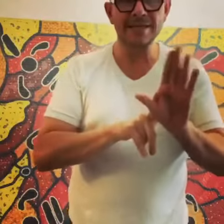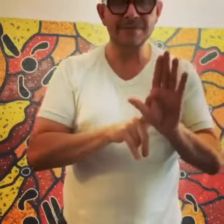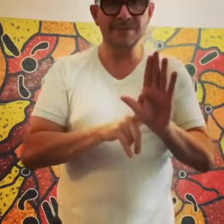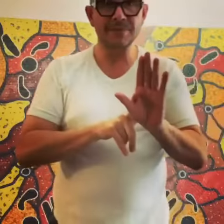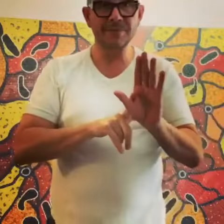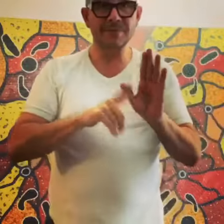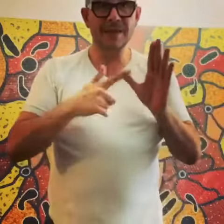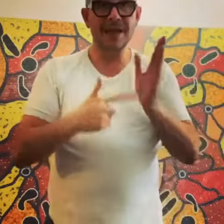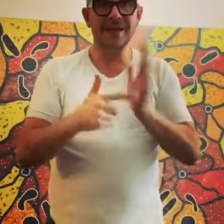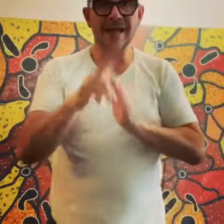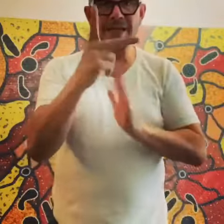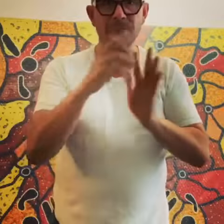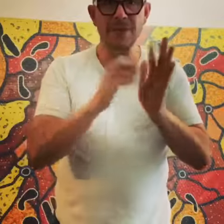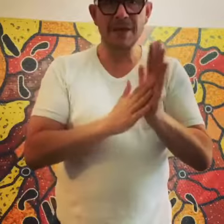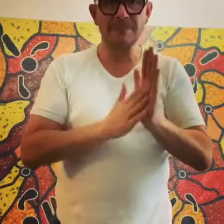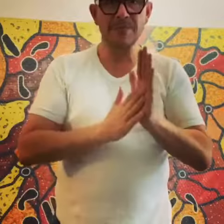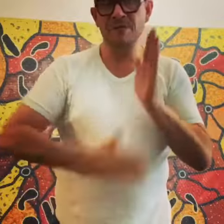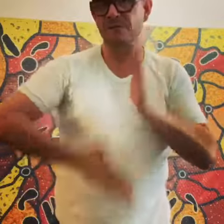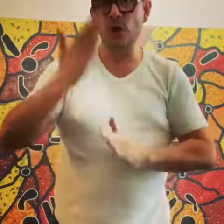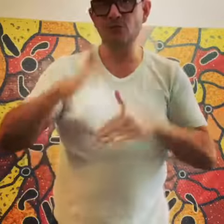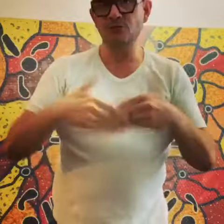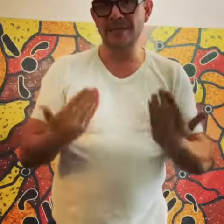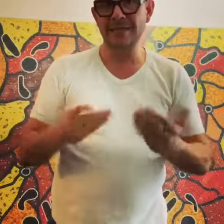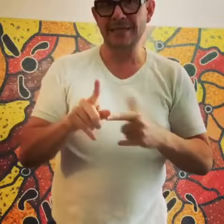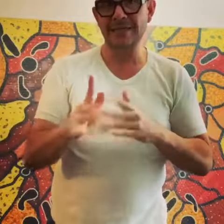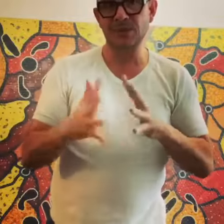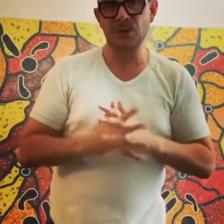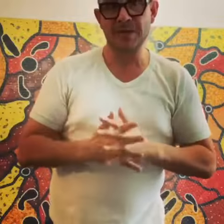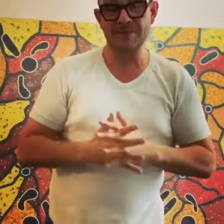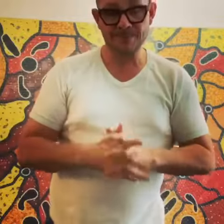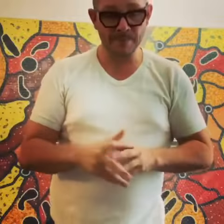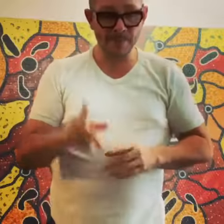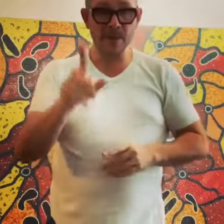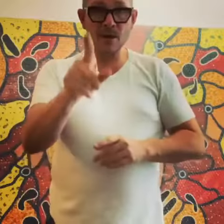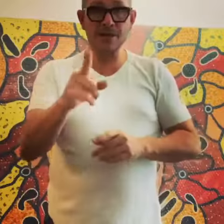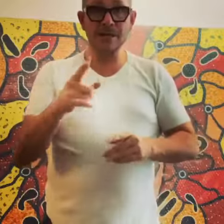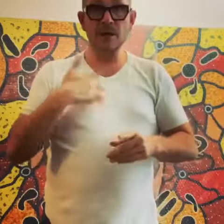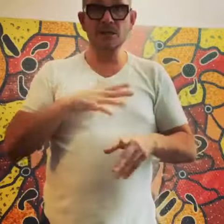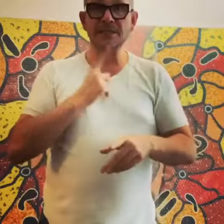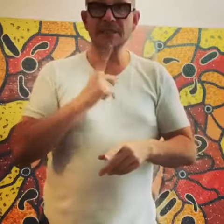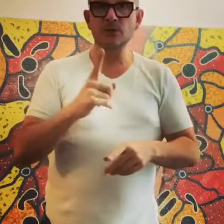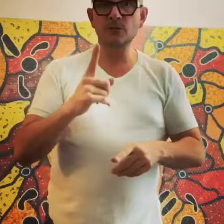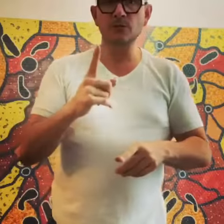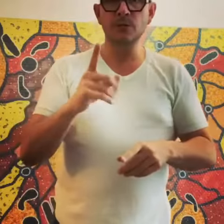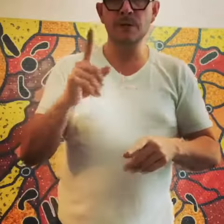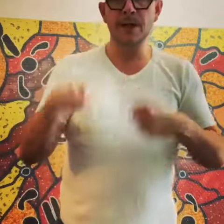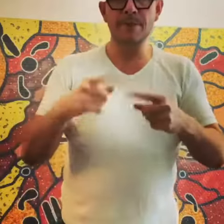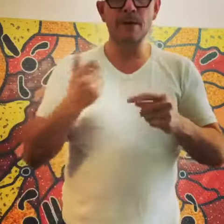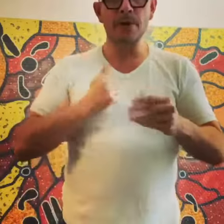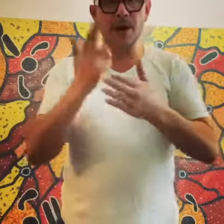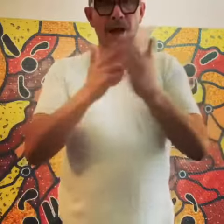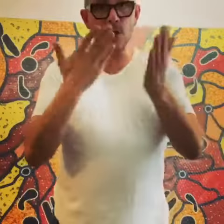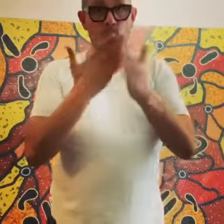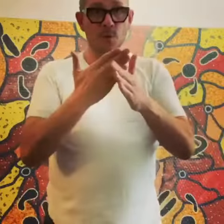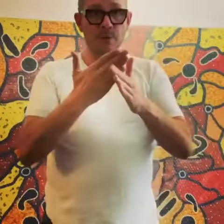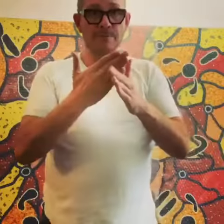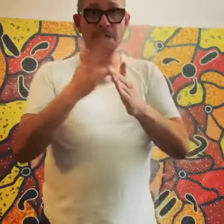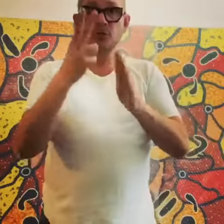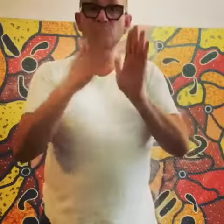and 8pm and fall down next week. OK, I'm going to tell you about my average two